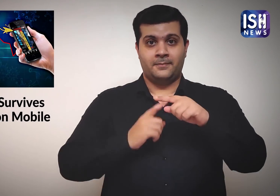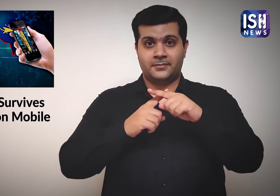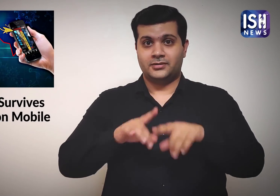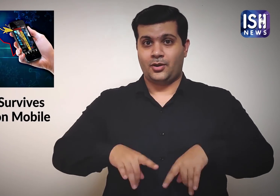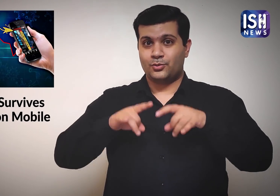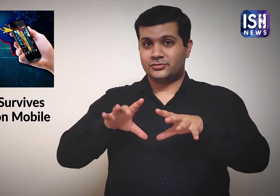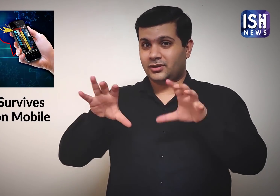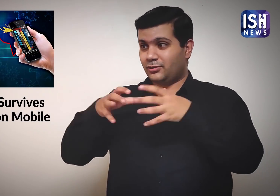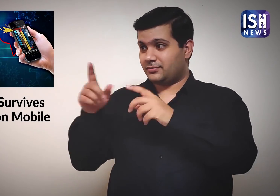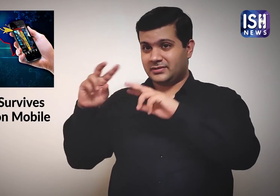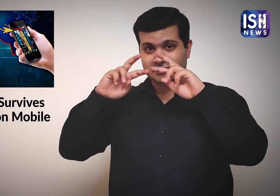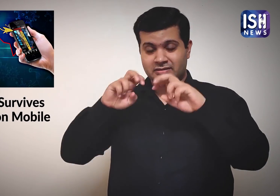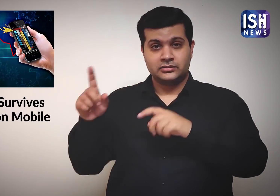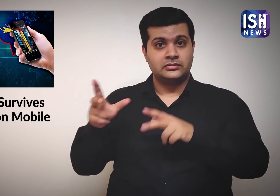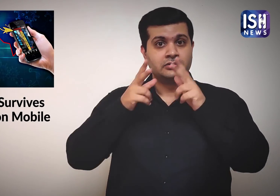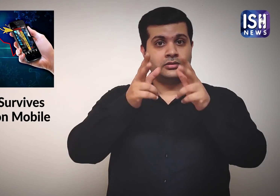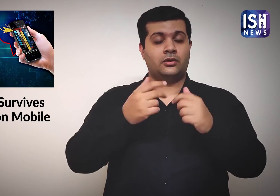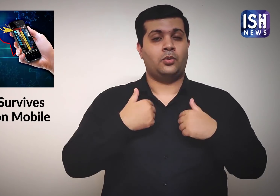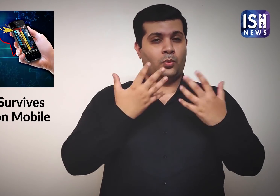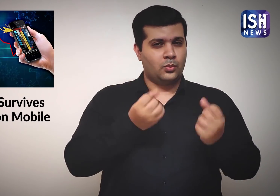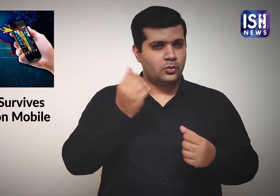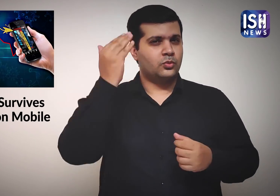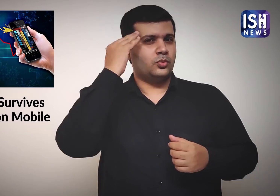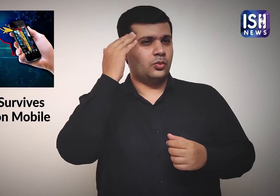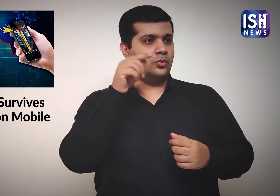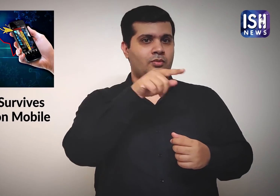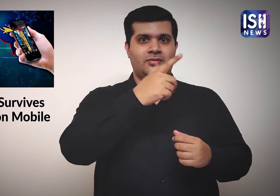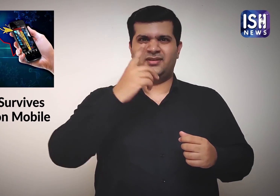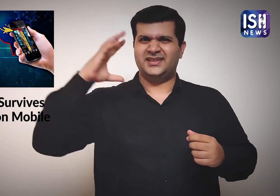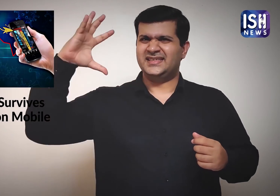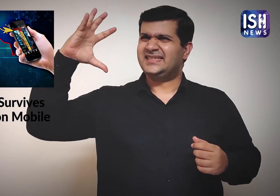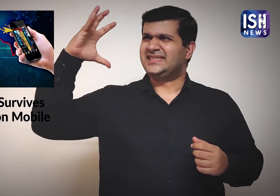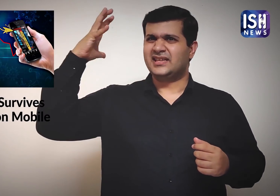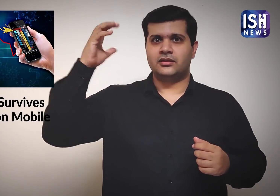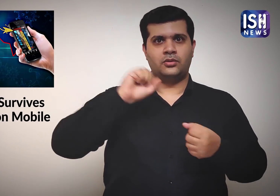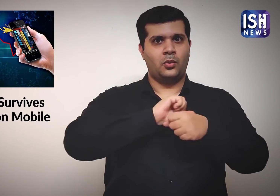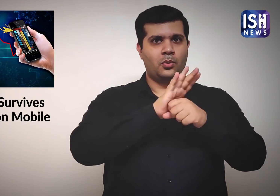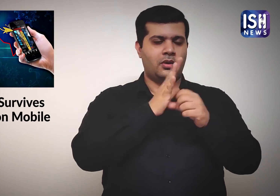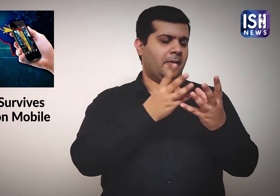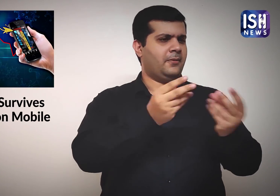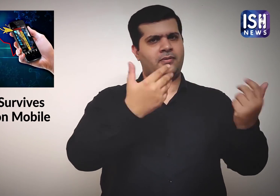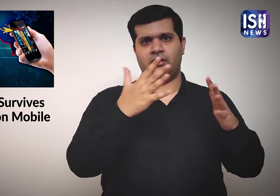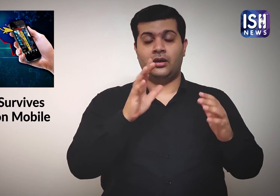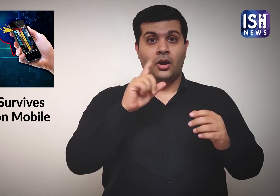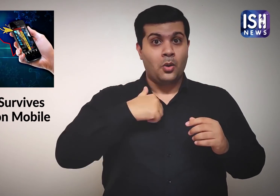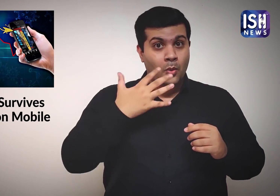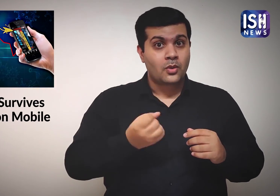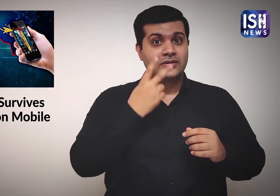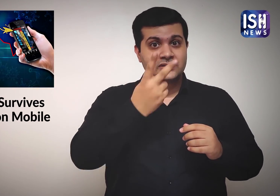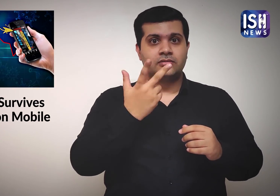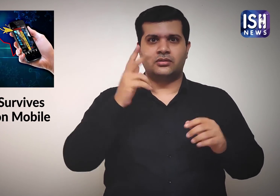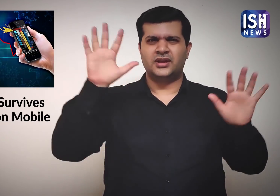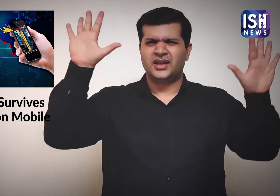8. The Australian researchers also wanted to study how long the virus survives in the dark. 9.